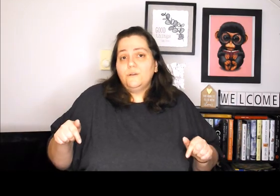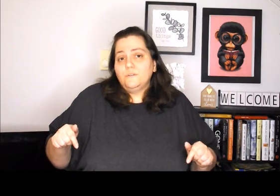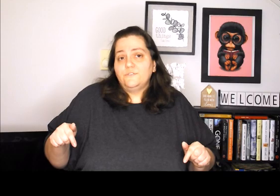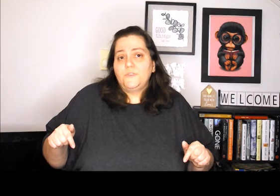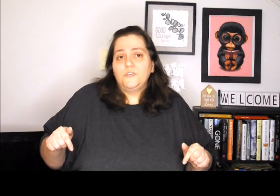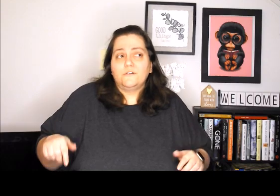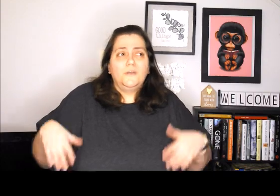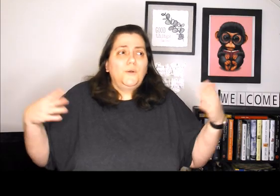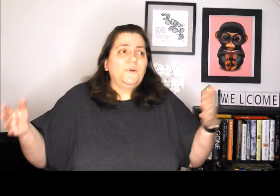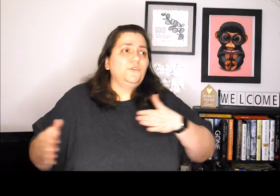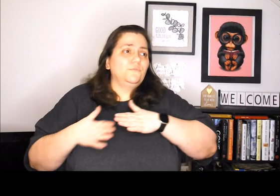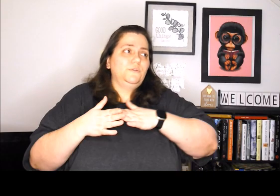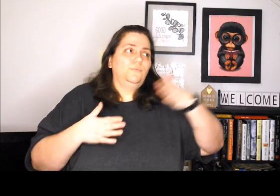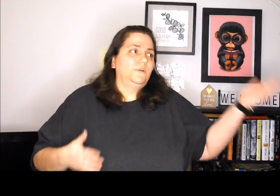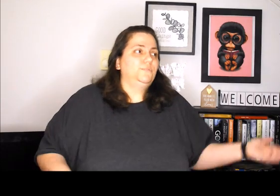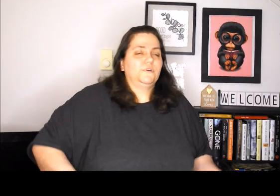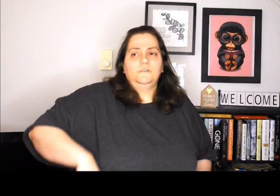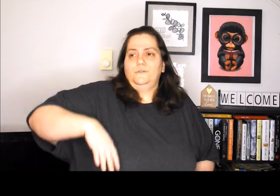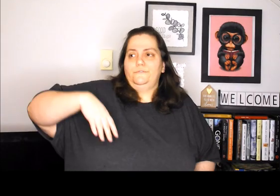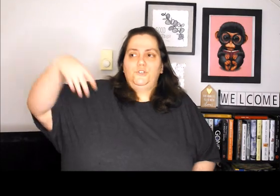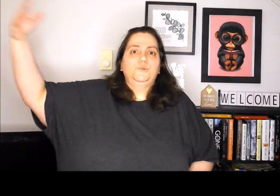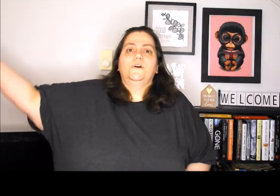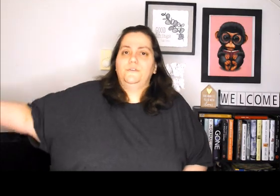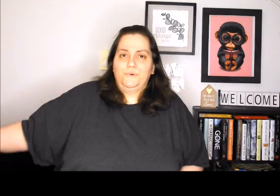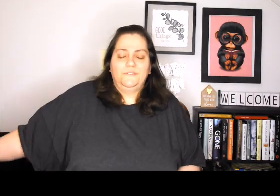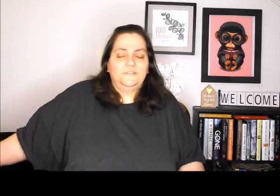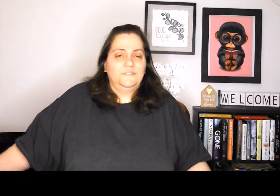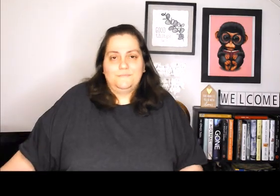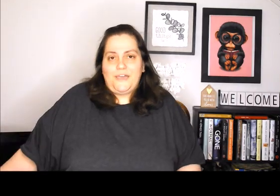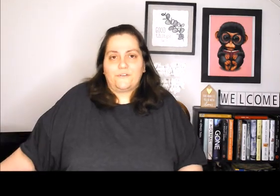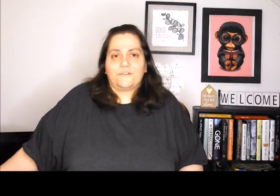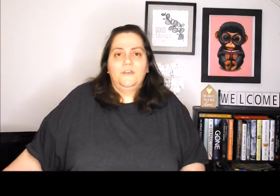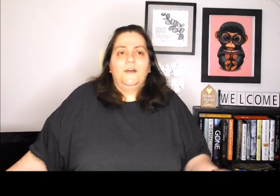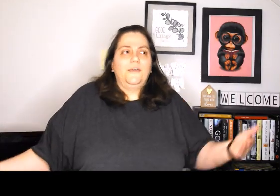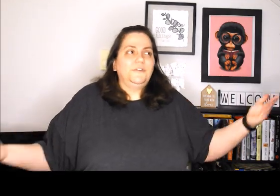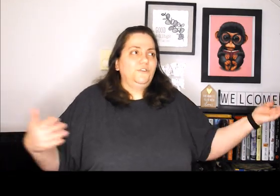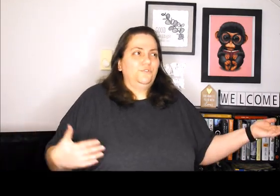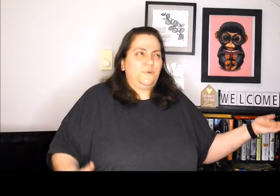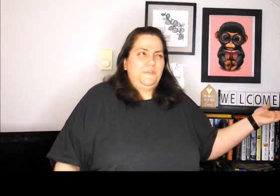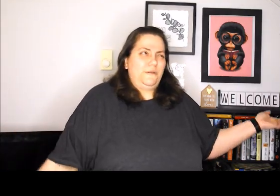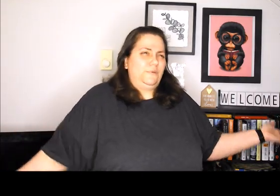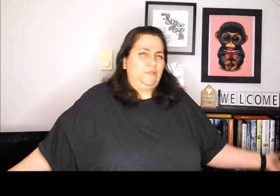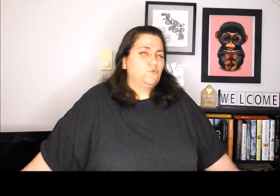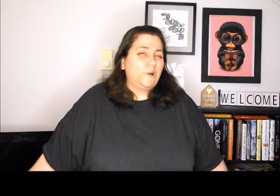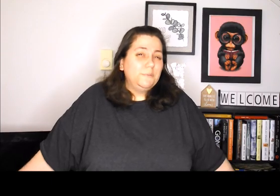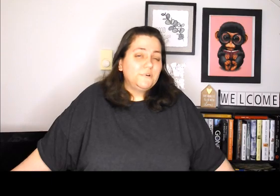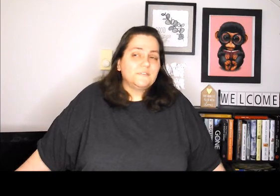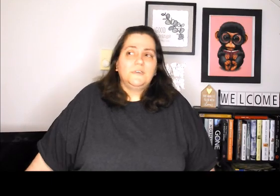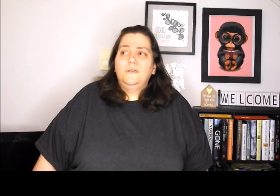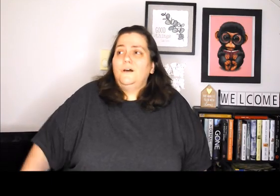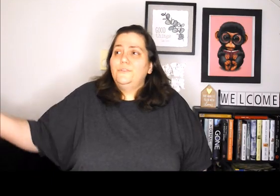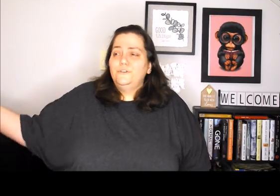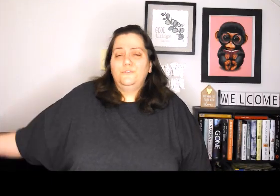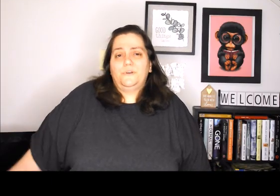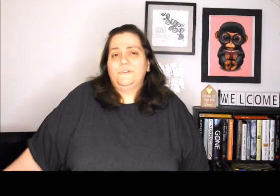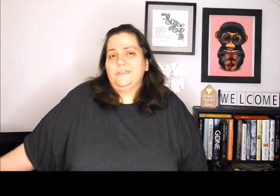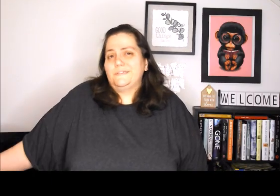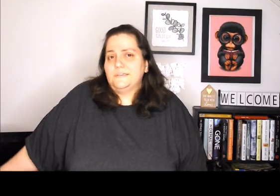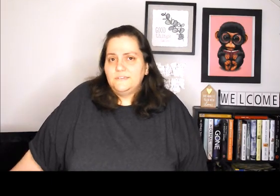goal is for the year, whether you read one book or 200 books, it doesn't matter. I've had years where I think I read like 20 books, other years where I read like 60